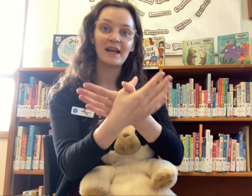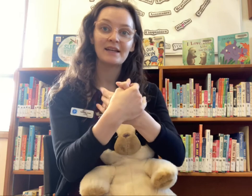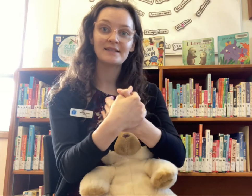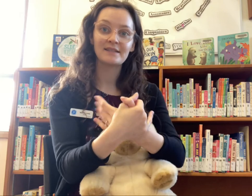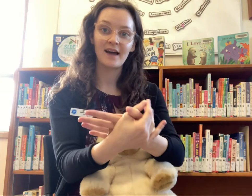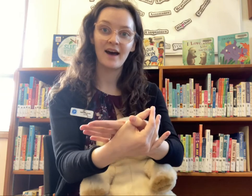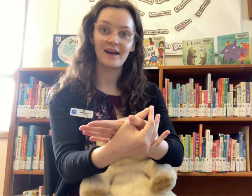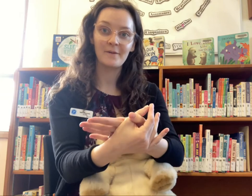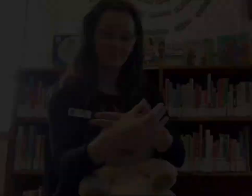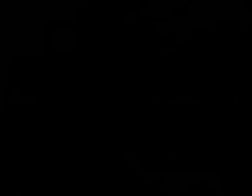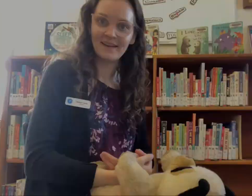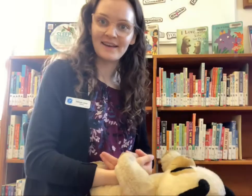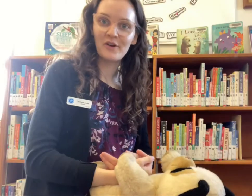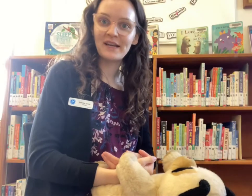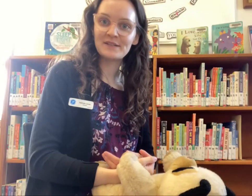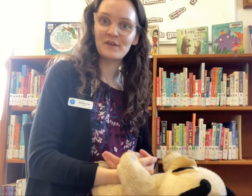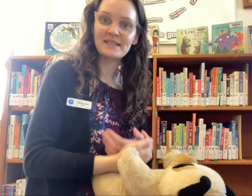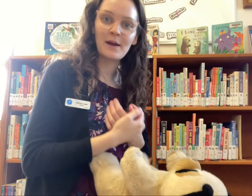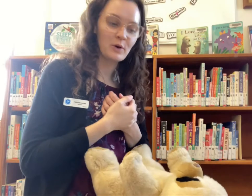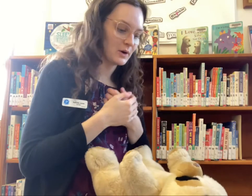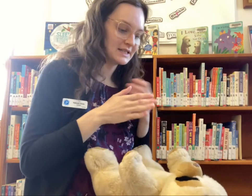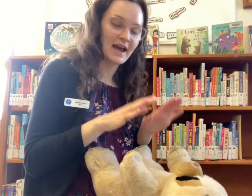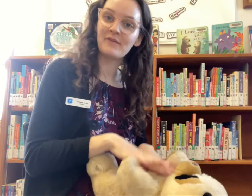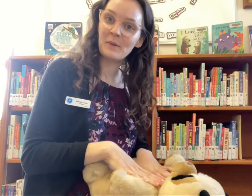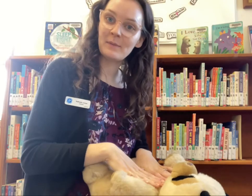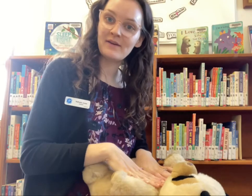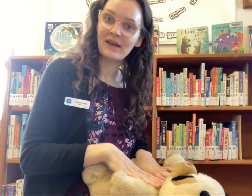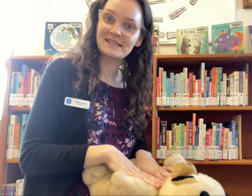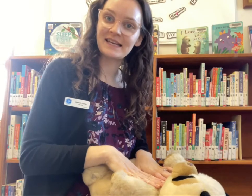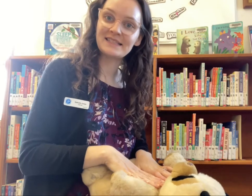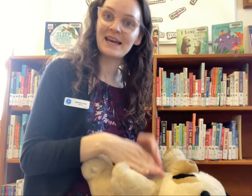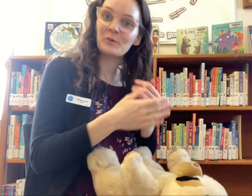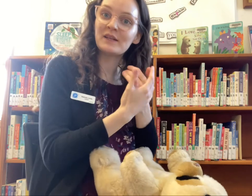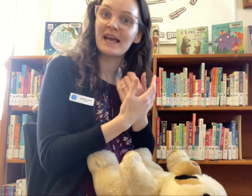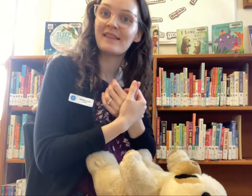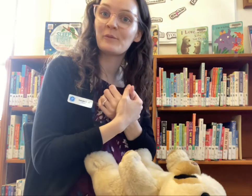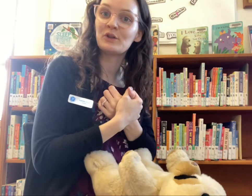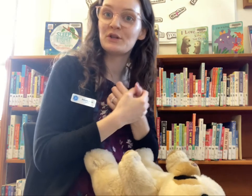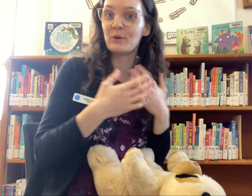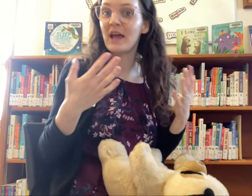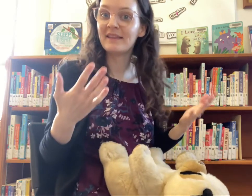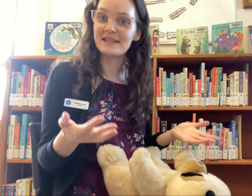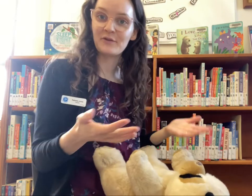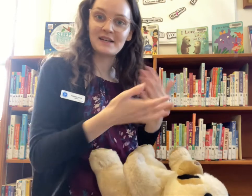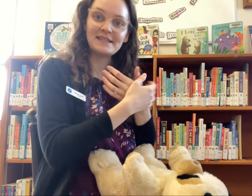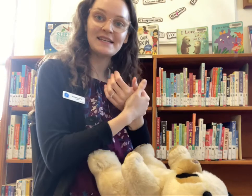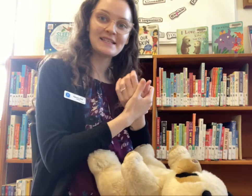sky All right so this time we're going to have the baby facing downwards and then we'll do the different seasons